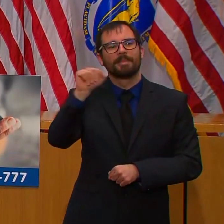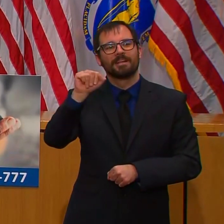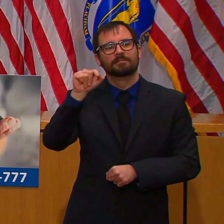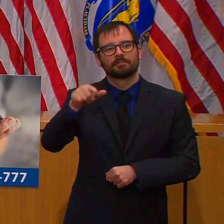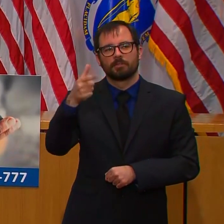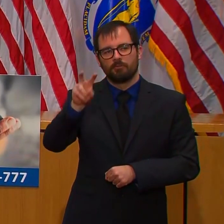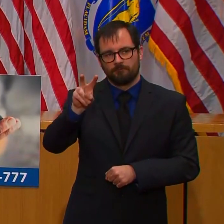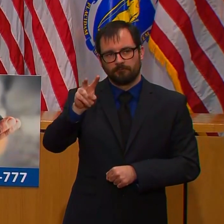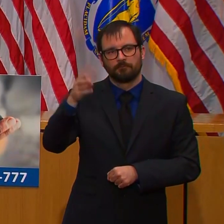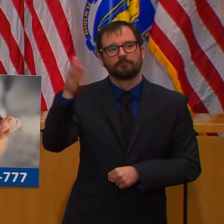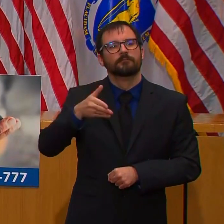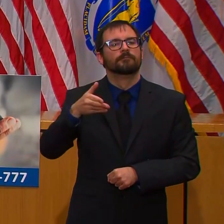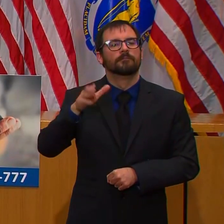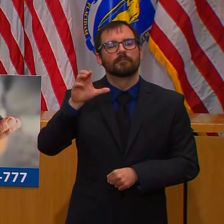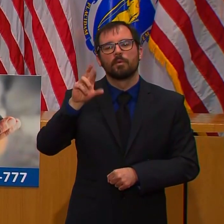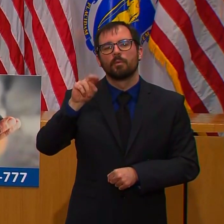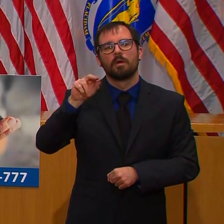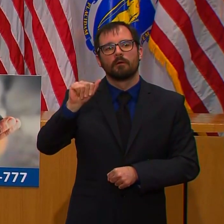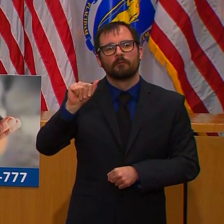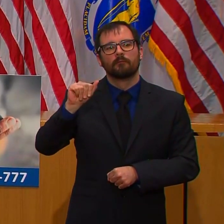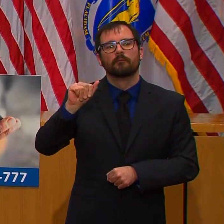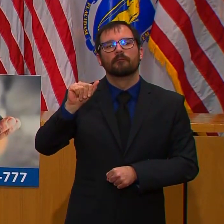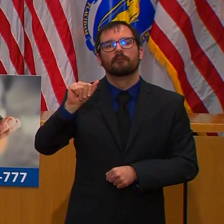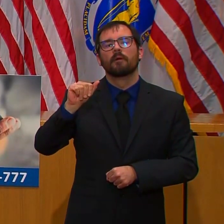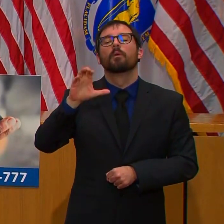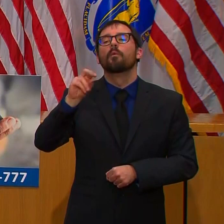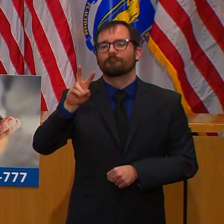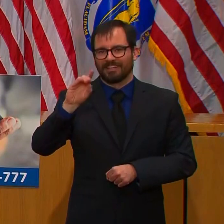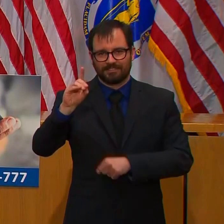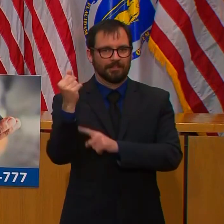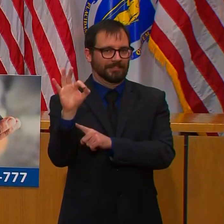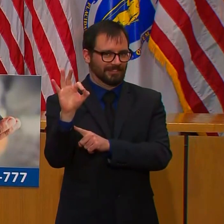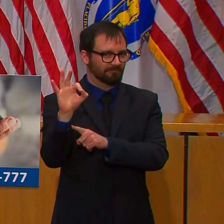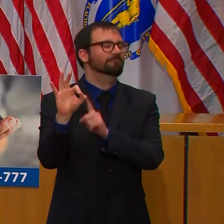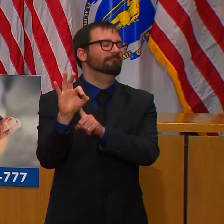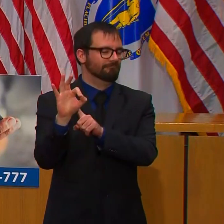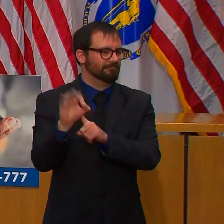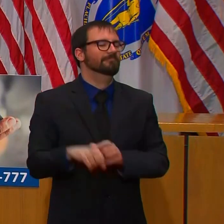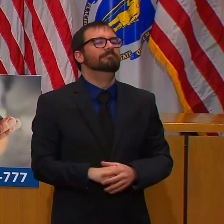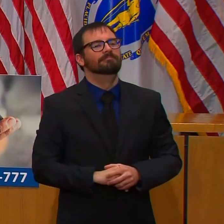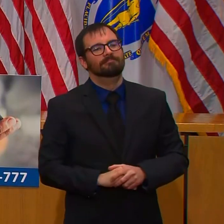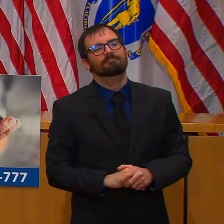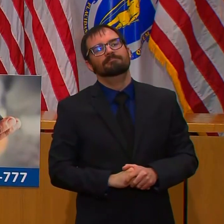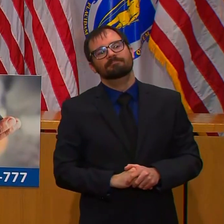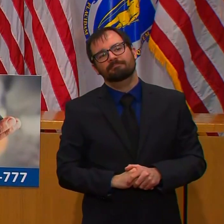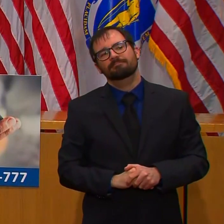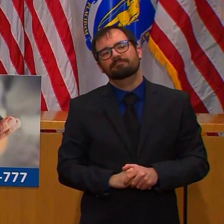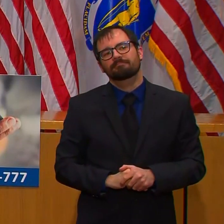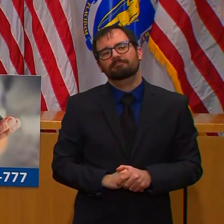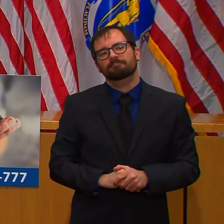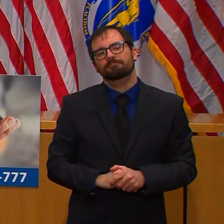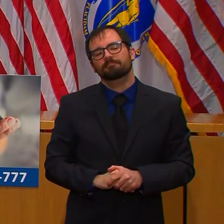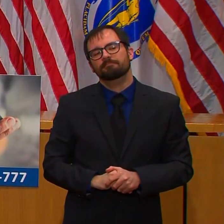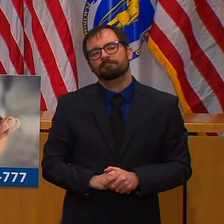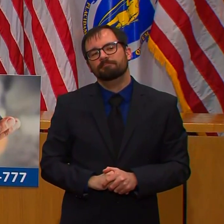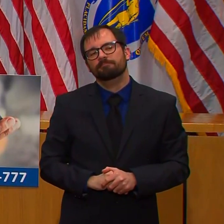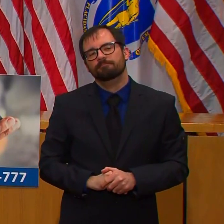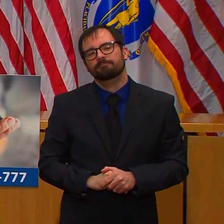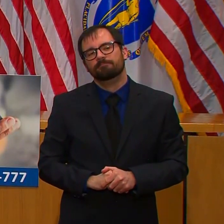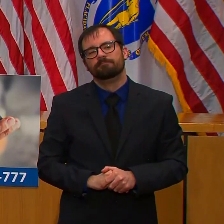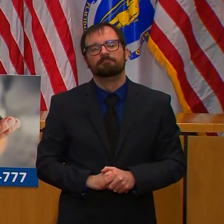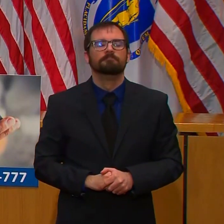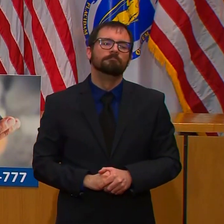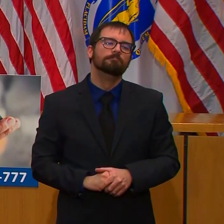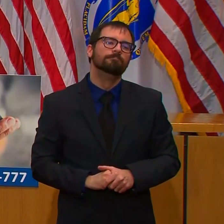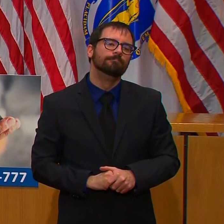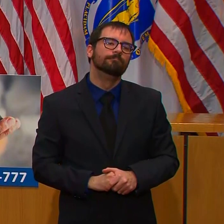And while for the most part, our dialogue and our conversation with the business community has been very productive and in some ways